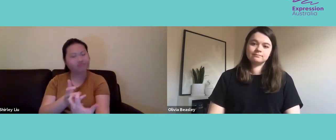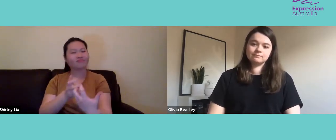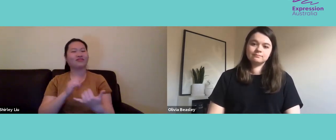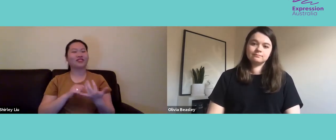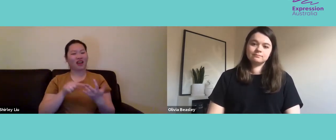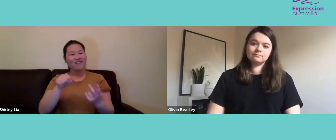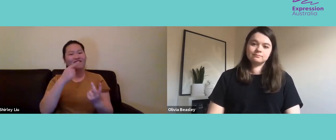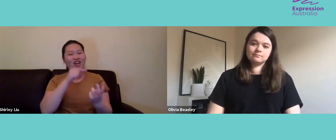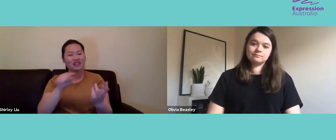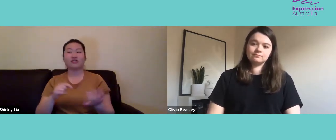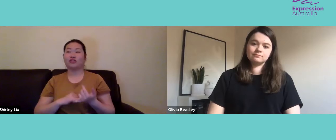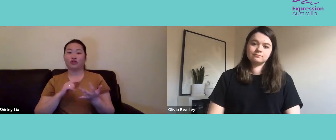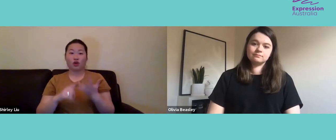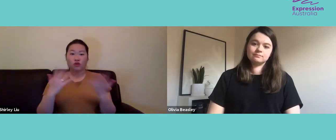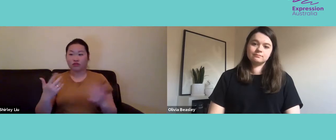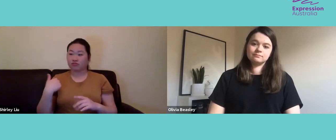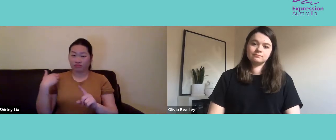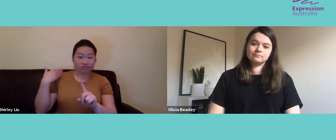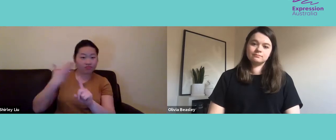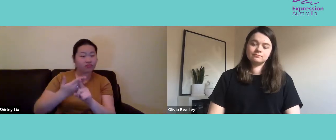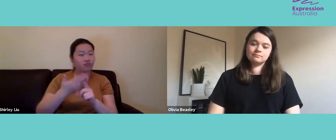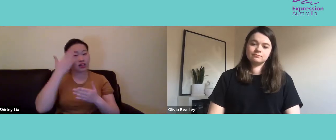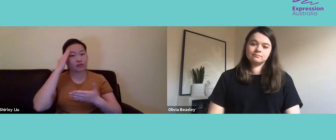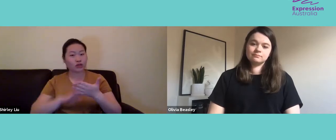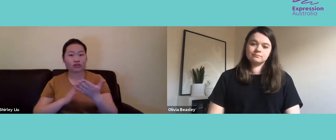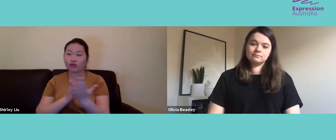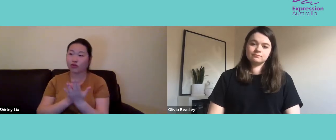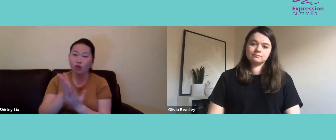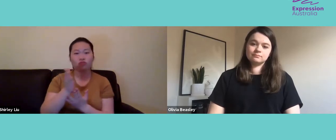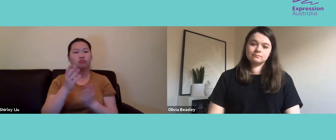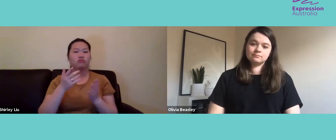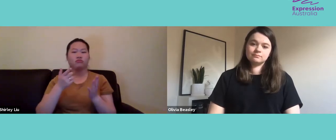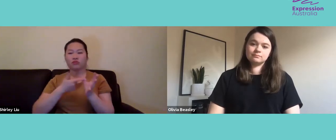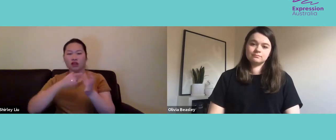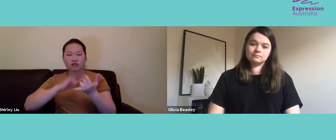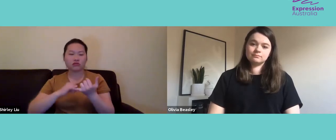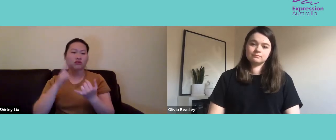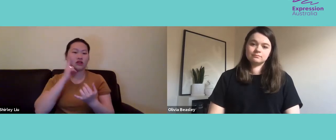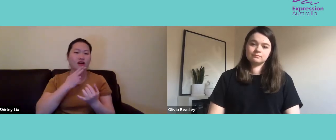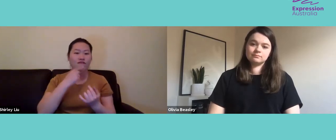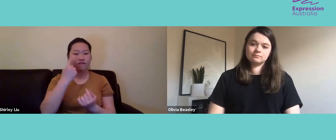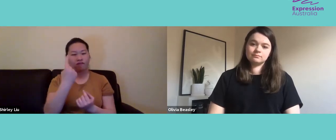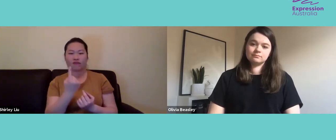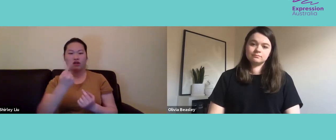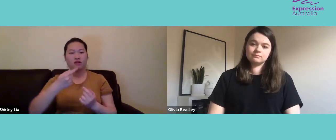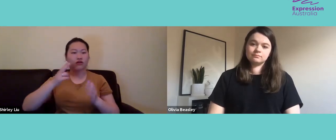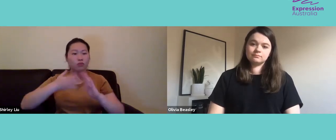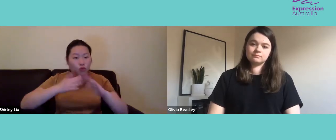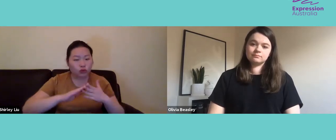in order for best practice as a deaf person to access the community.